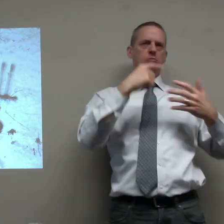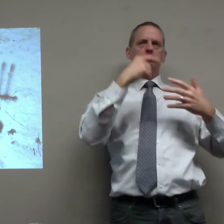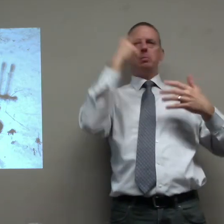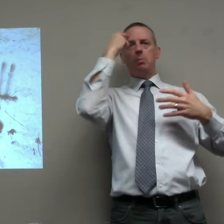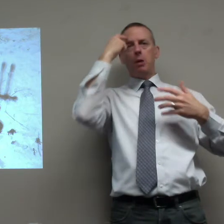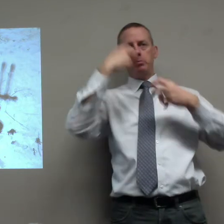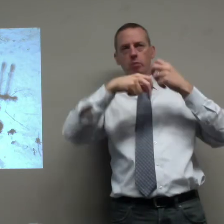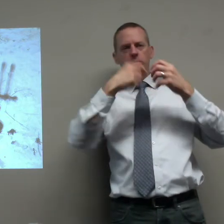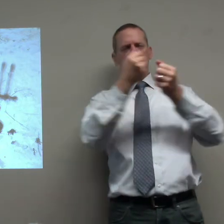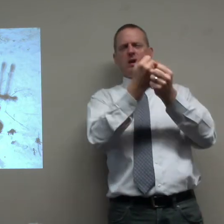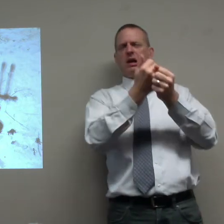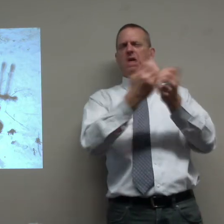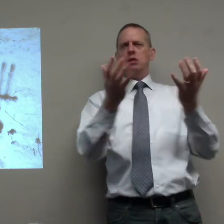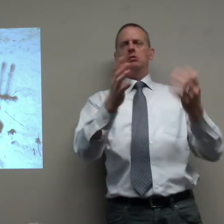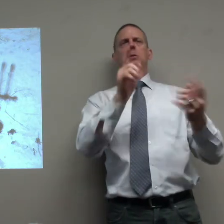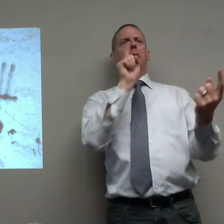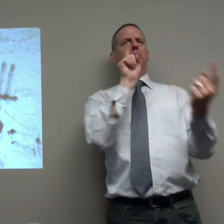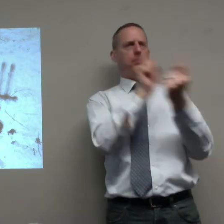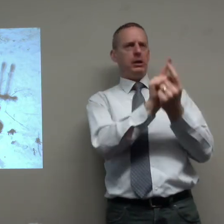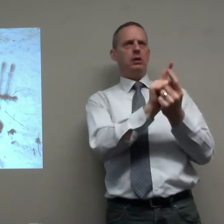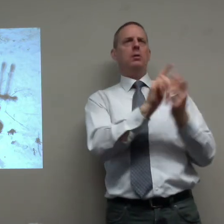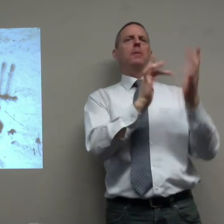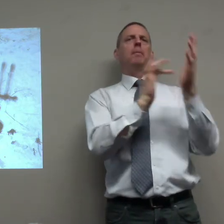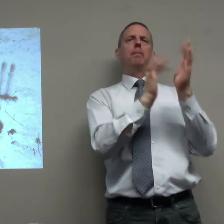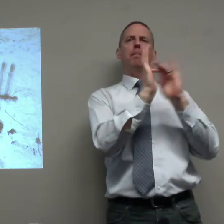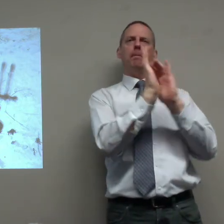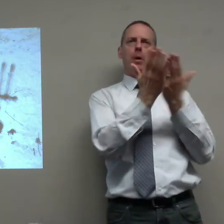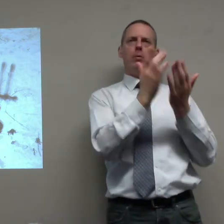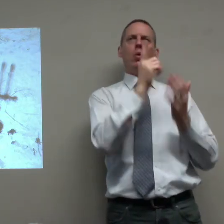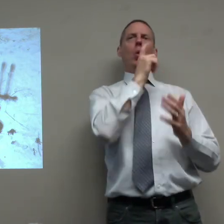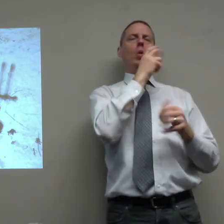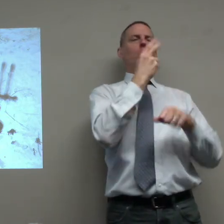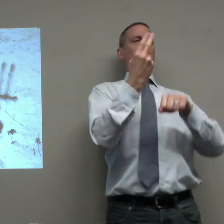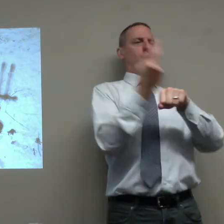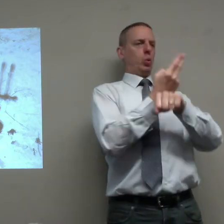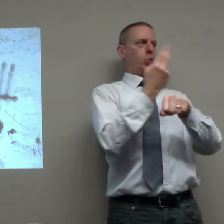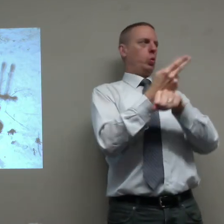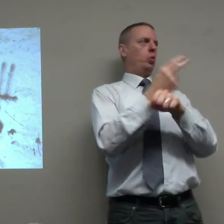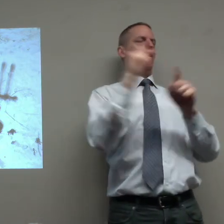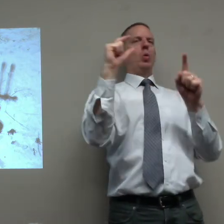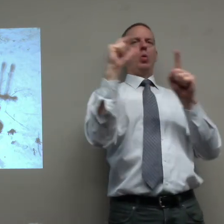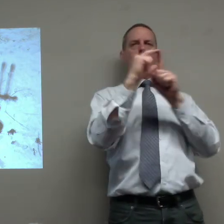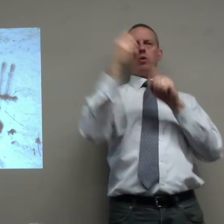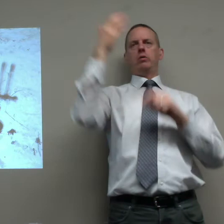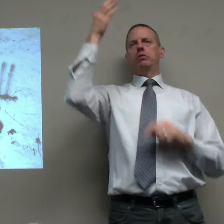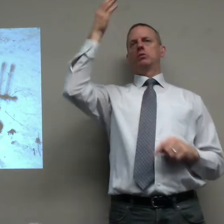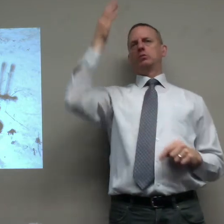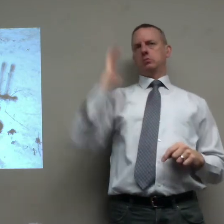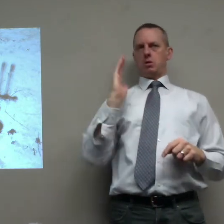or there's internal problems, or there's mental problems. If you have anything, should meet with someone who uses the word of God.